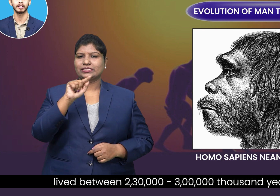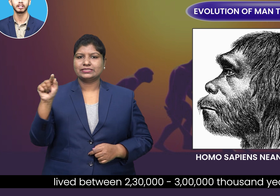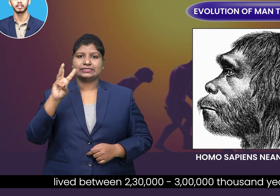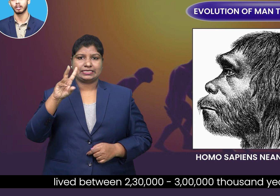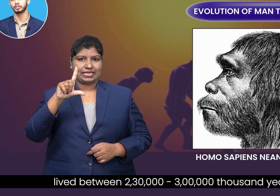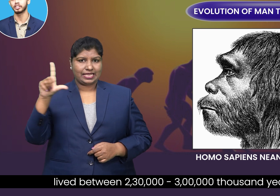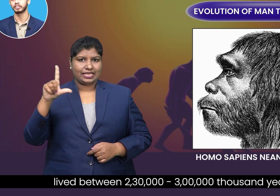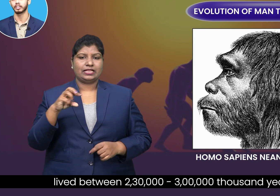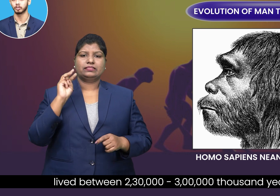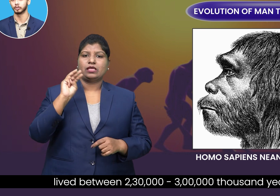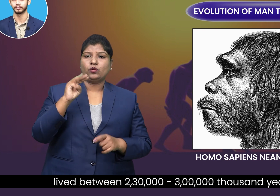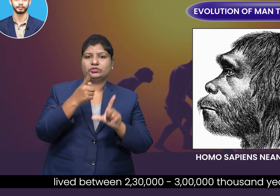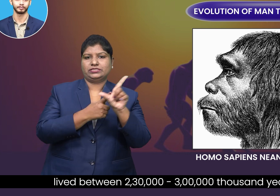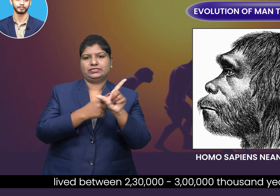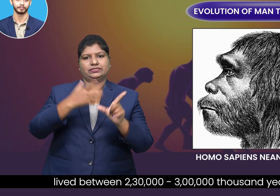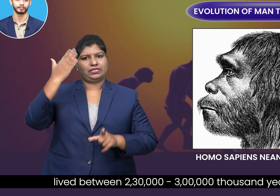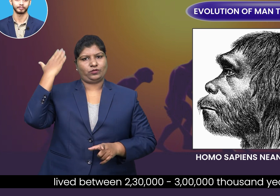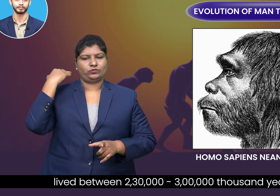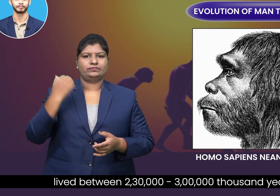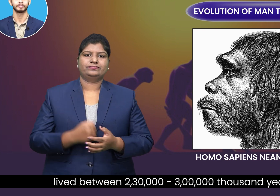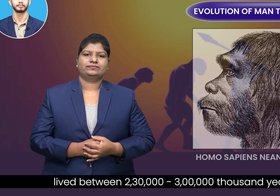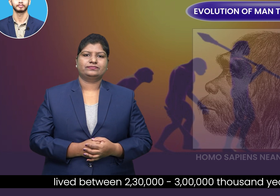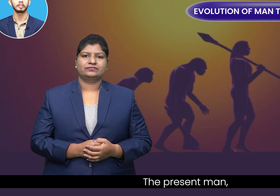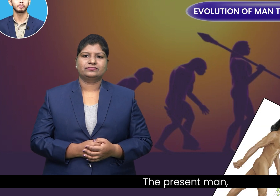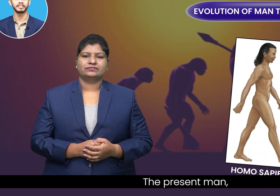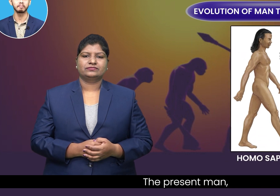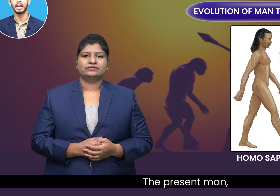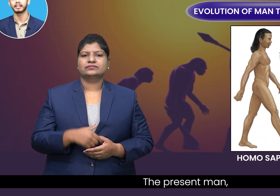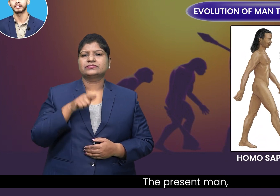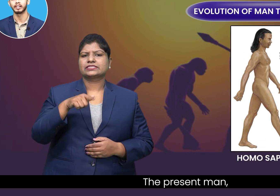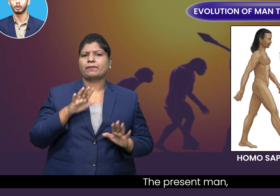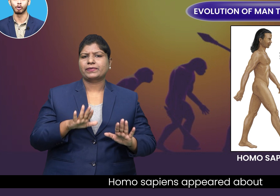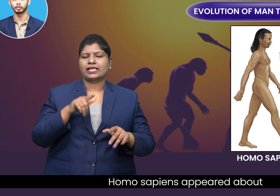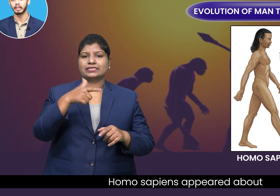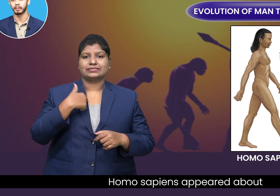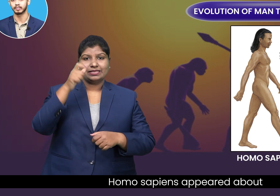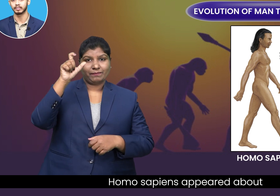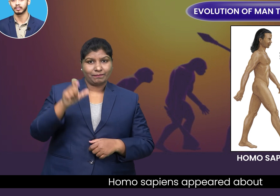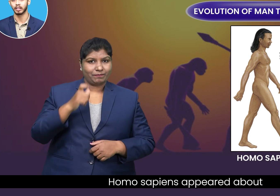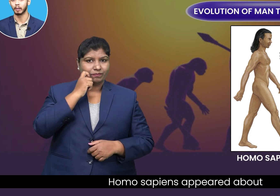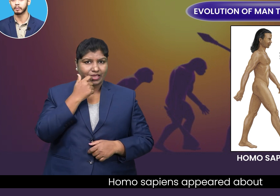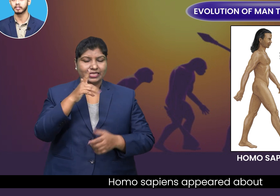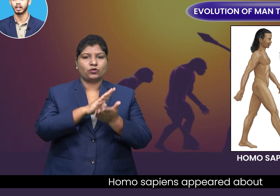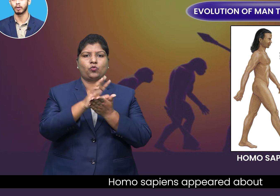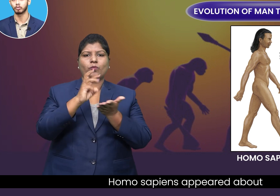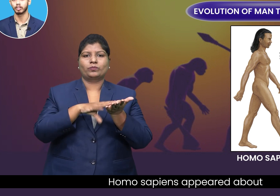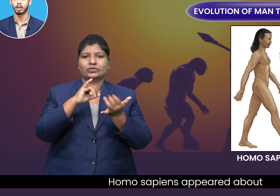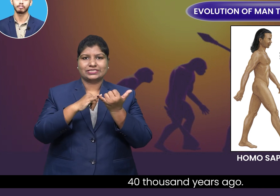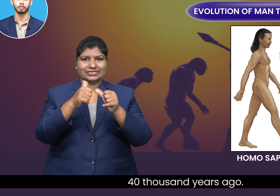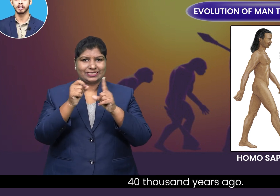,000 years ago. The present man, Homo sapiens appeared about 40